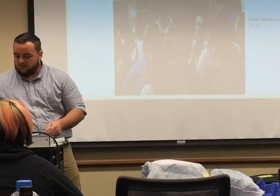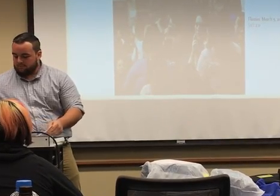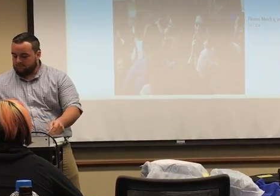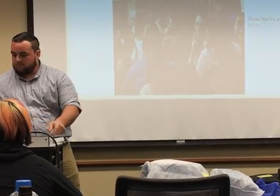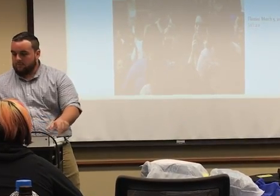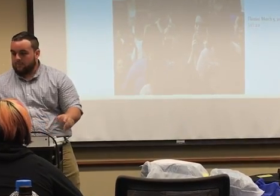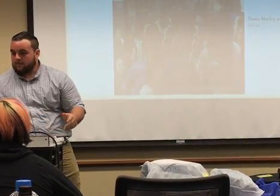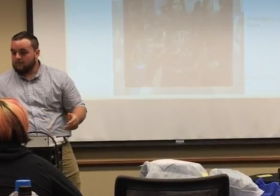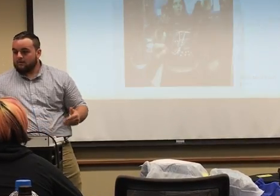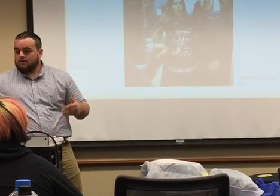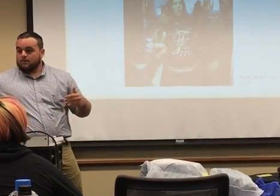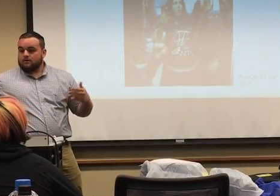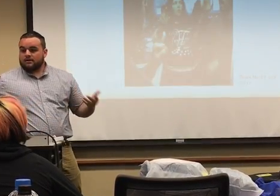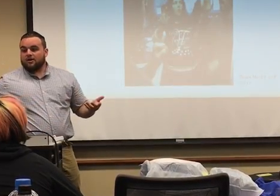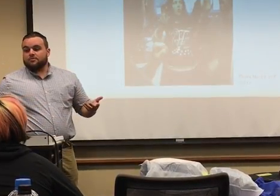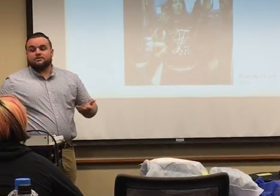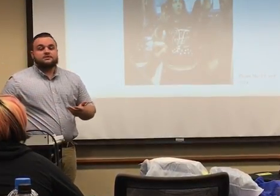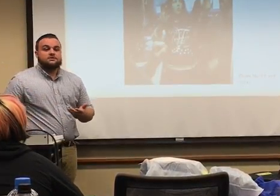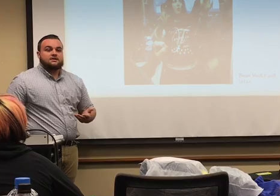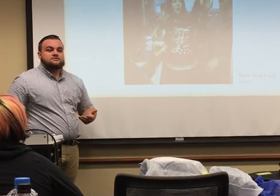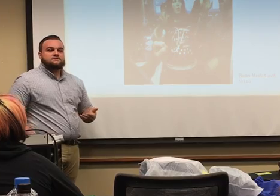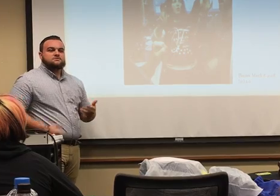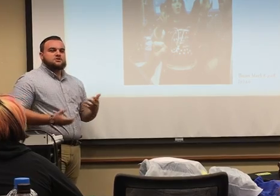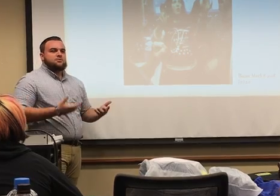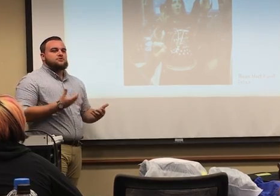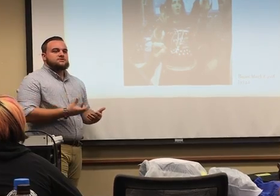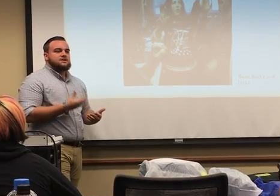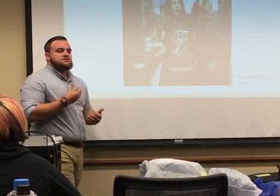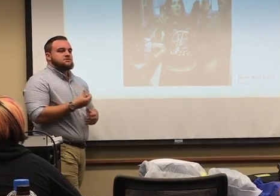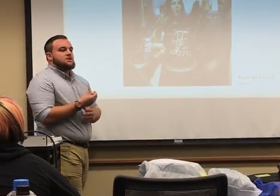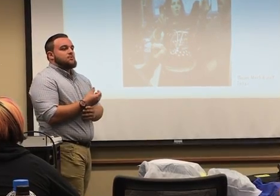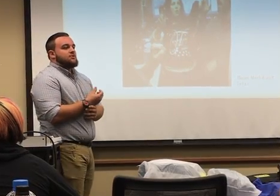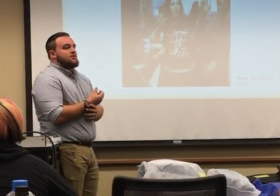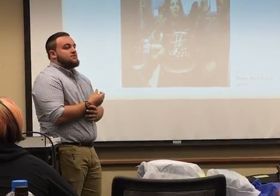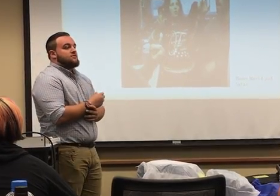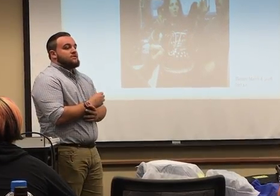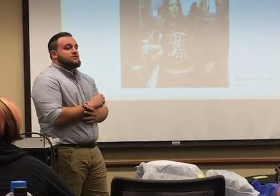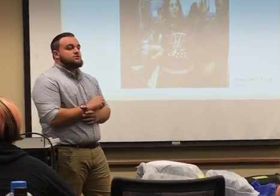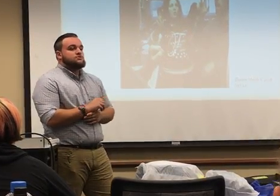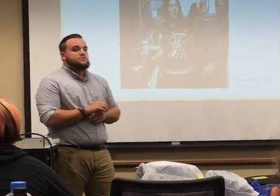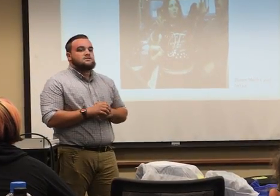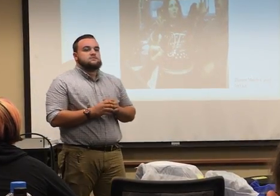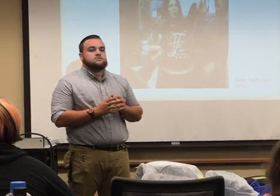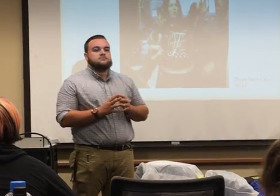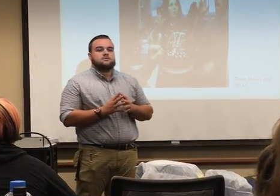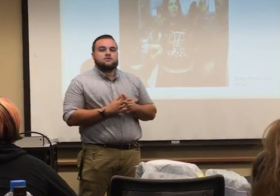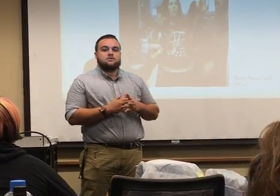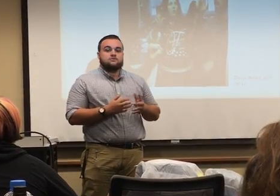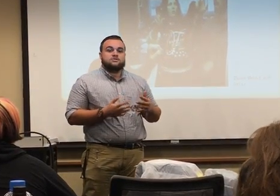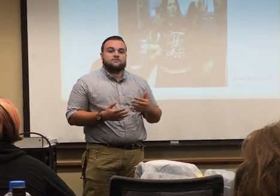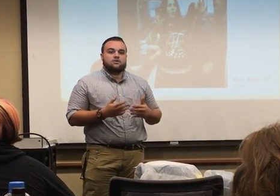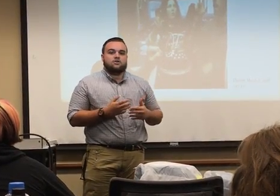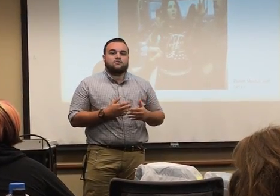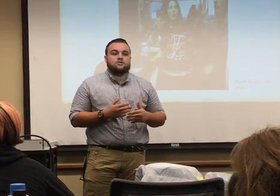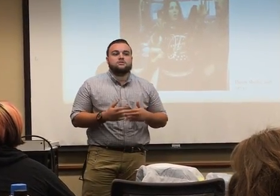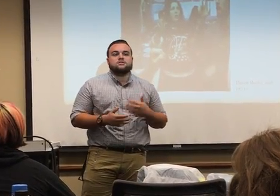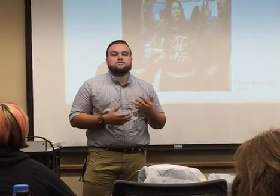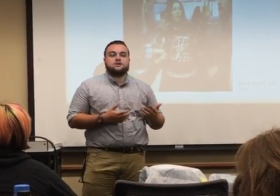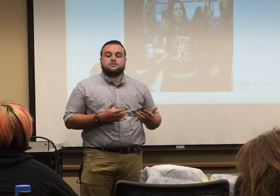Now, now I'm going to teach you guys a couple of signs just to help you out in the event that you do meet someone who's deaf or hard of hearing. need to try